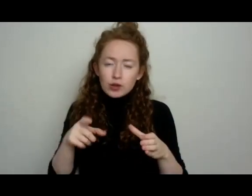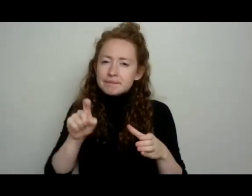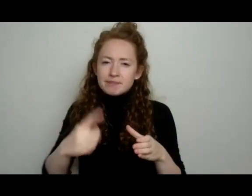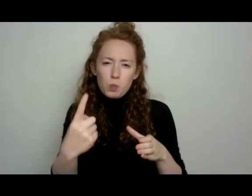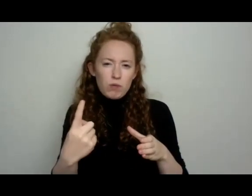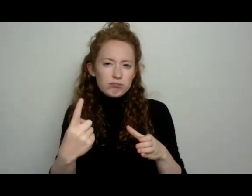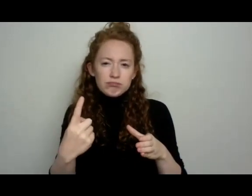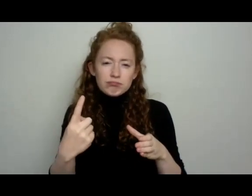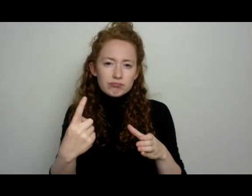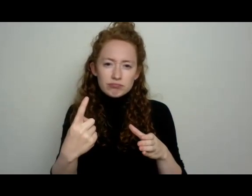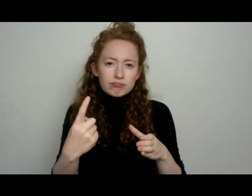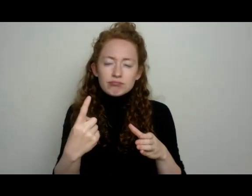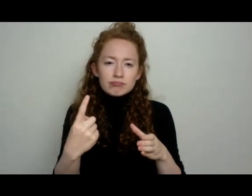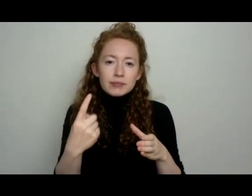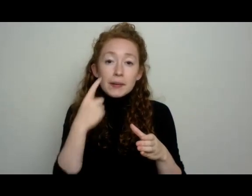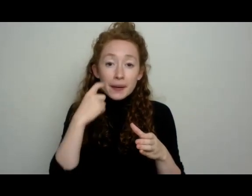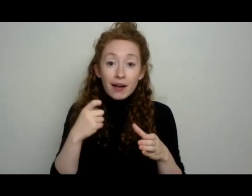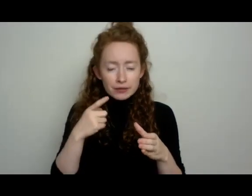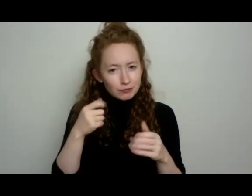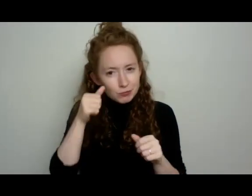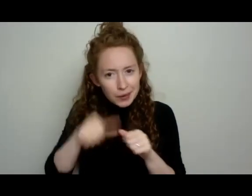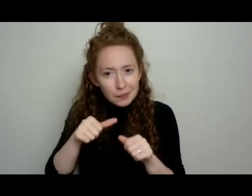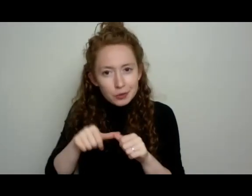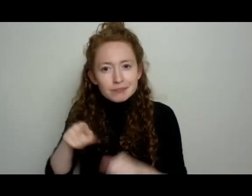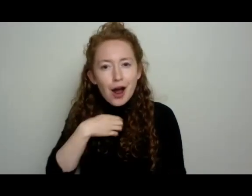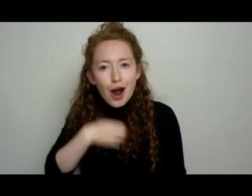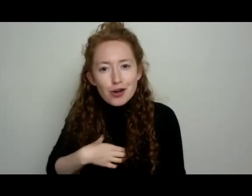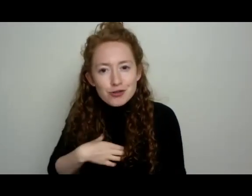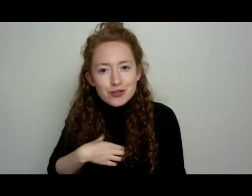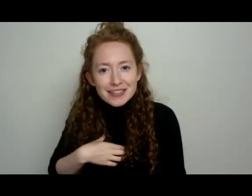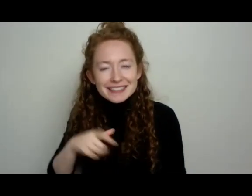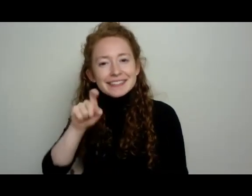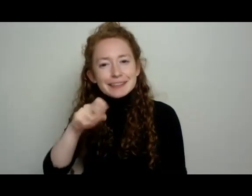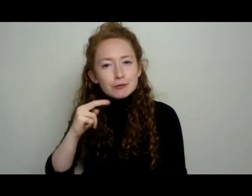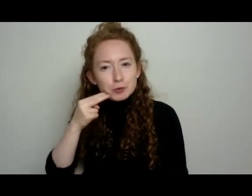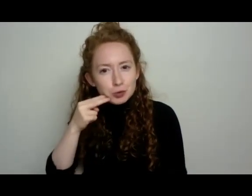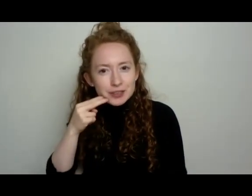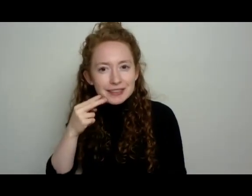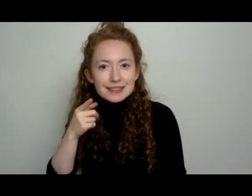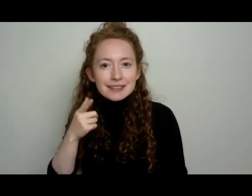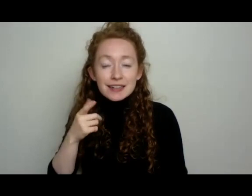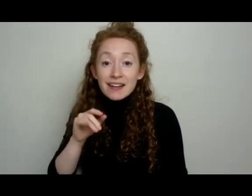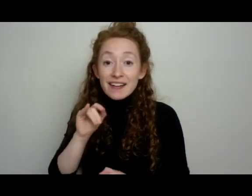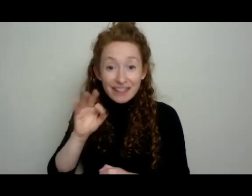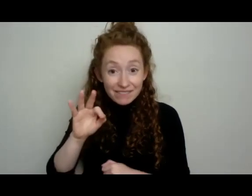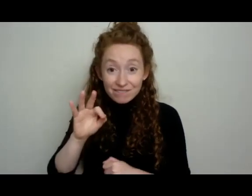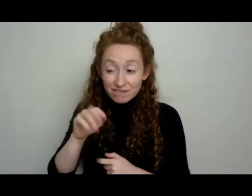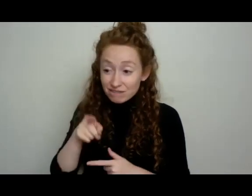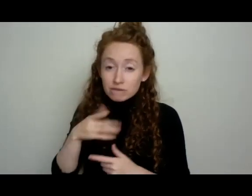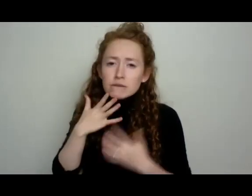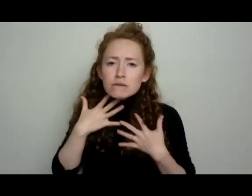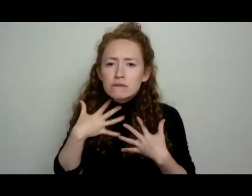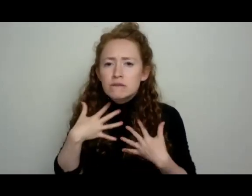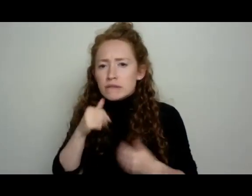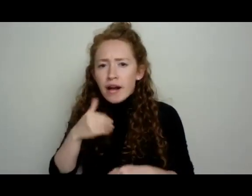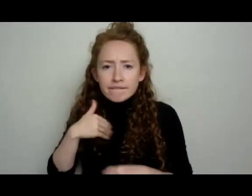container to be able to sustain two happy cucumber plants. And that overcrowding will just make